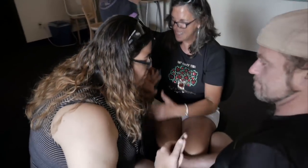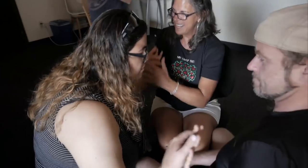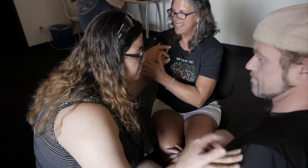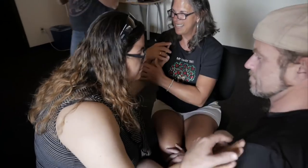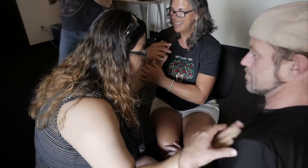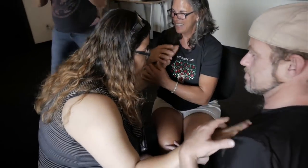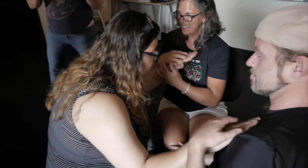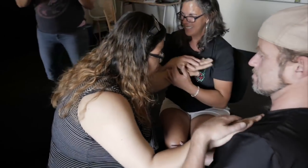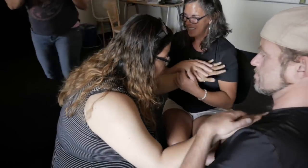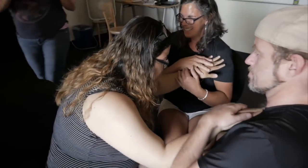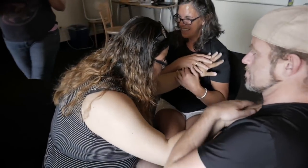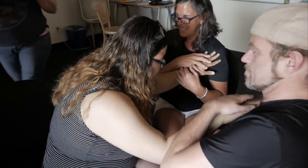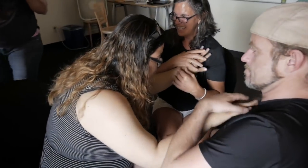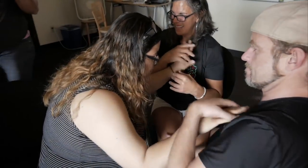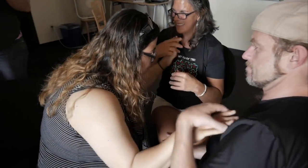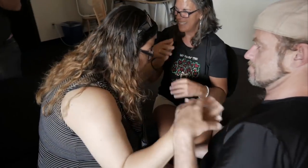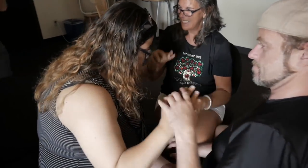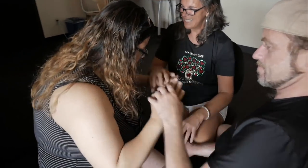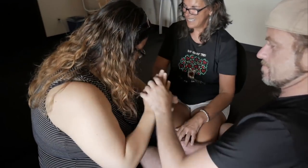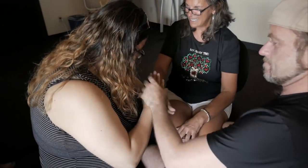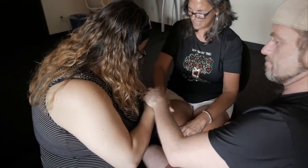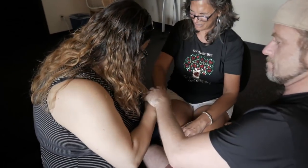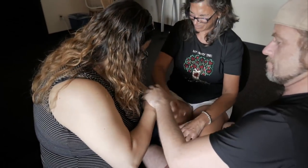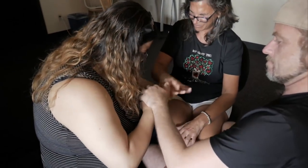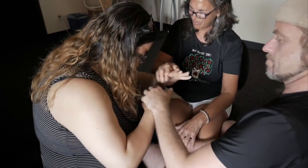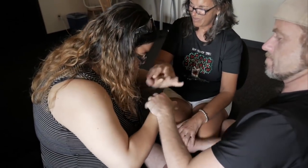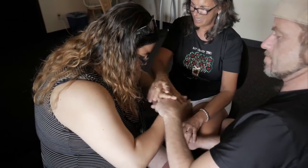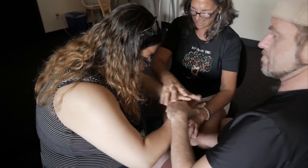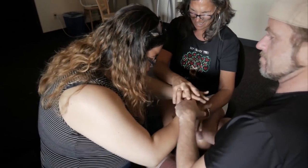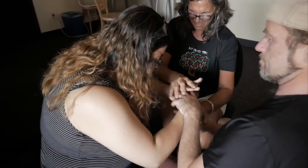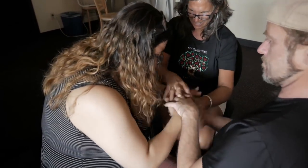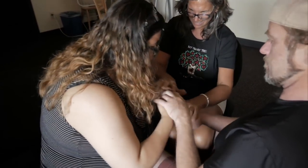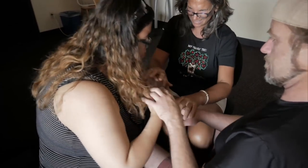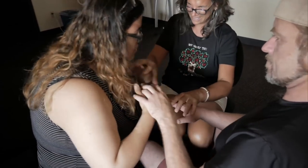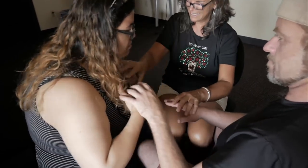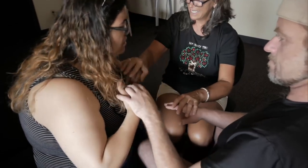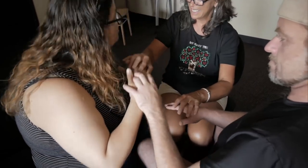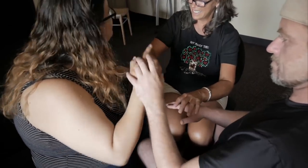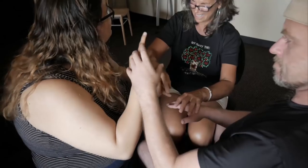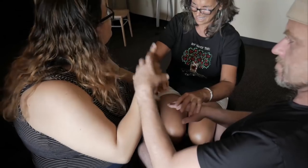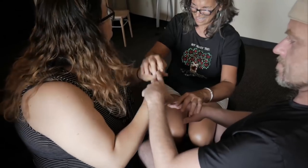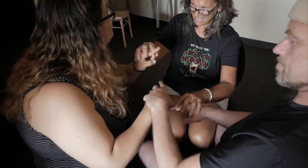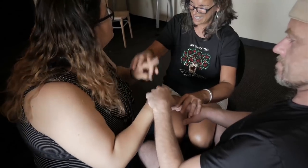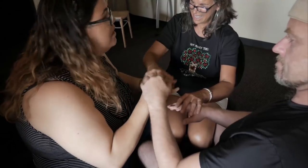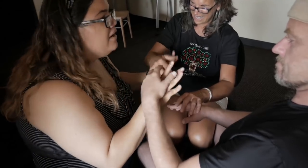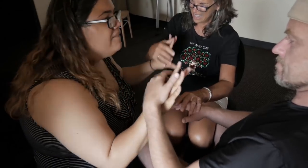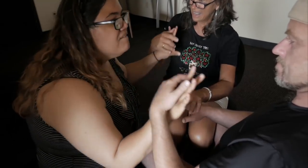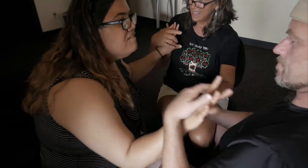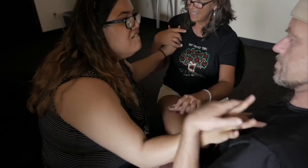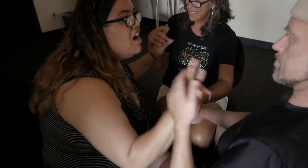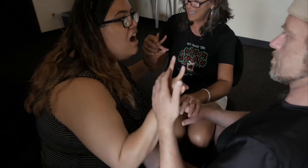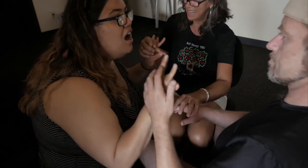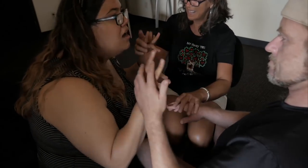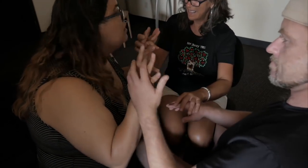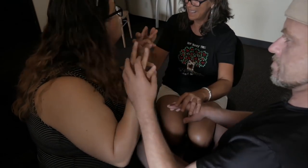In the production, the group decided to incorporate delicate scents to identify characters, such as lavender for Juliet,